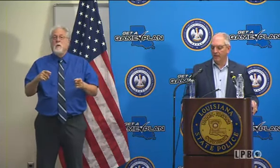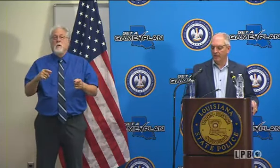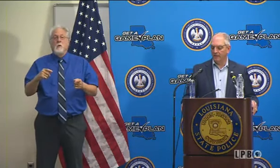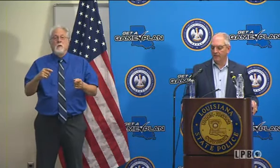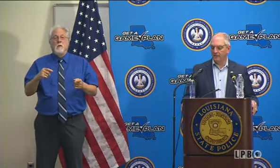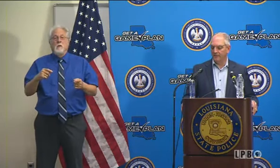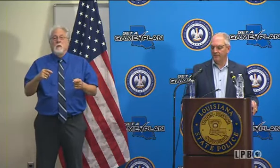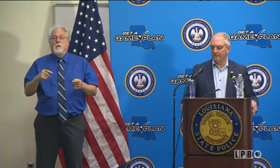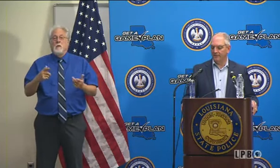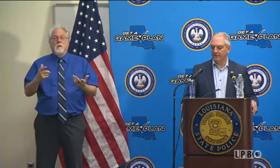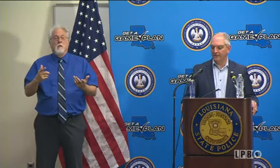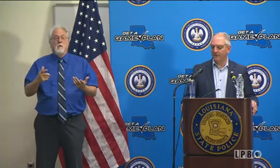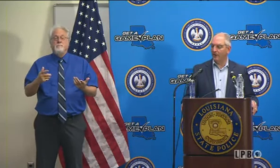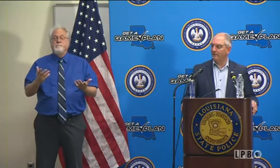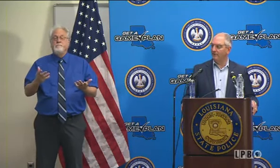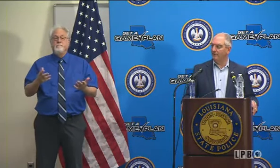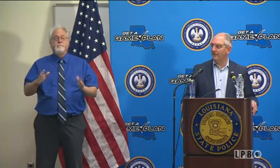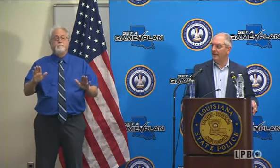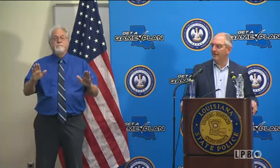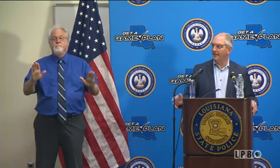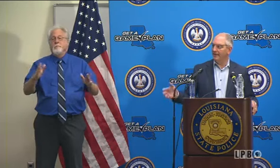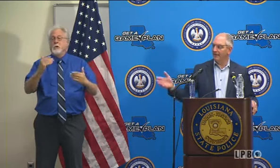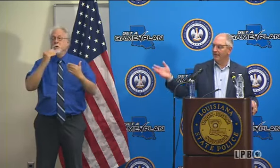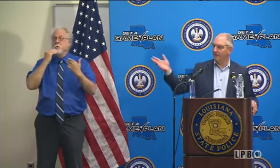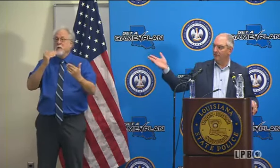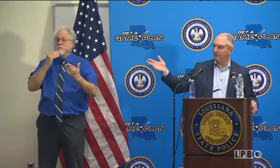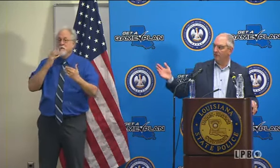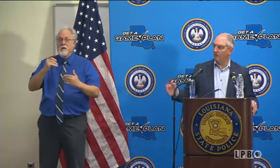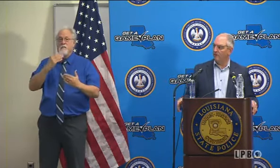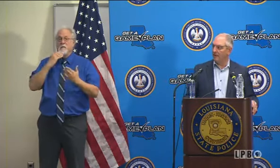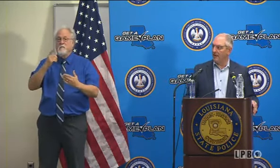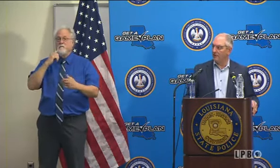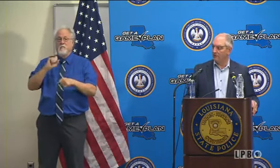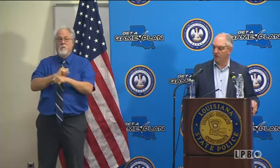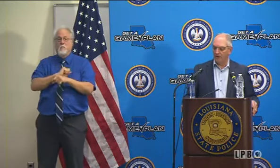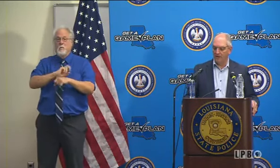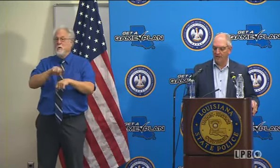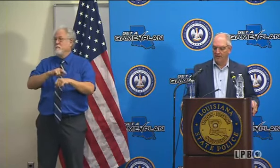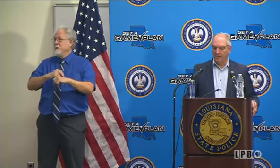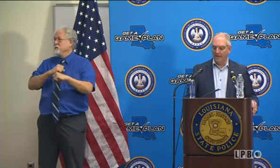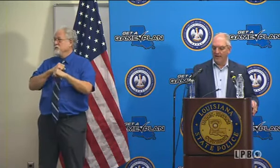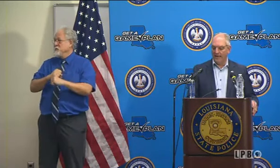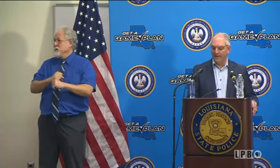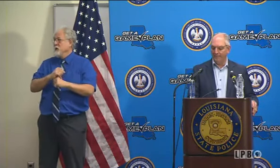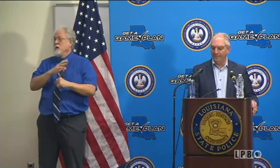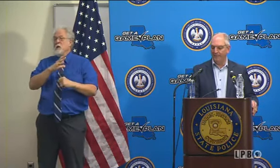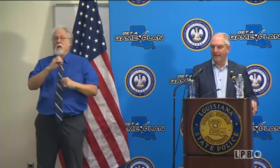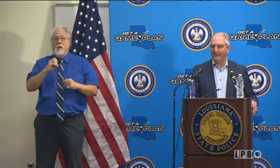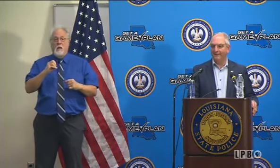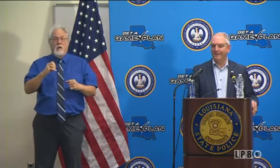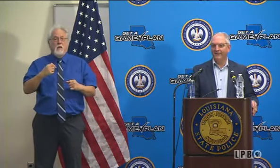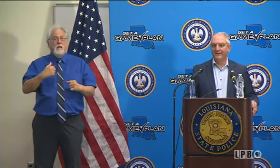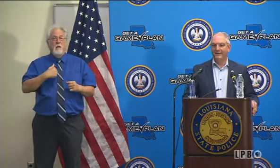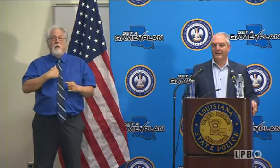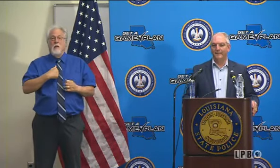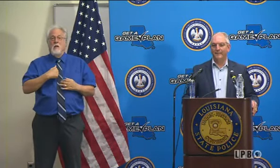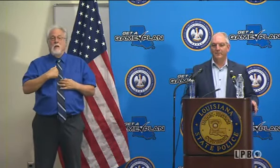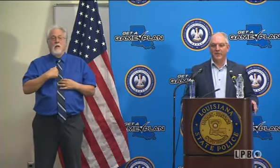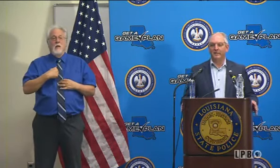nothing but grateful and thankful for the work of our National Guard. I am not